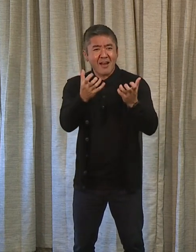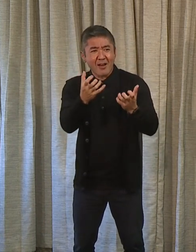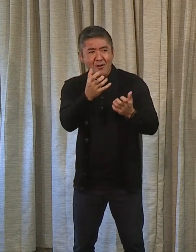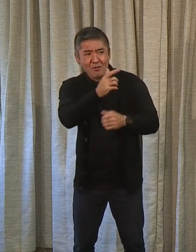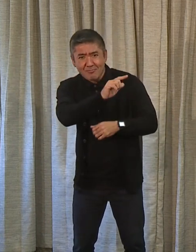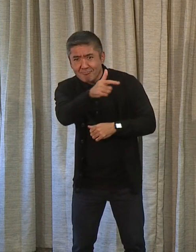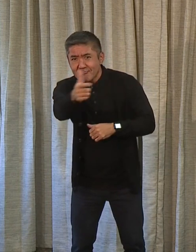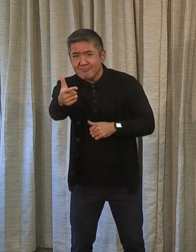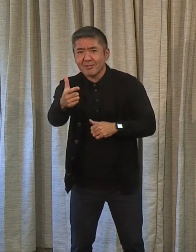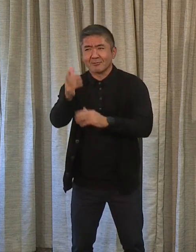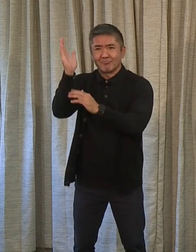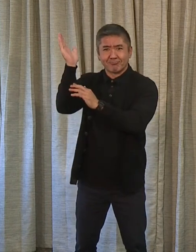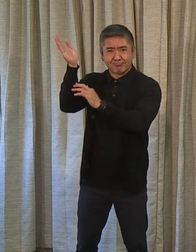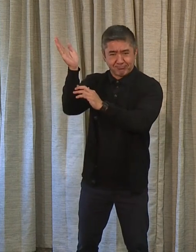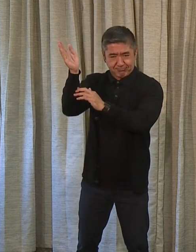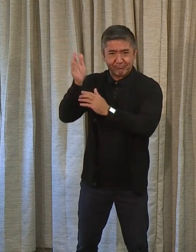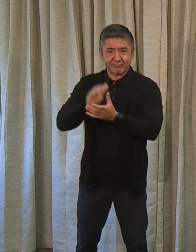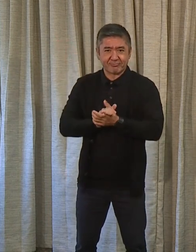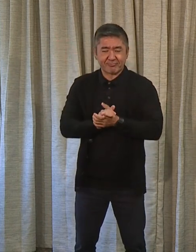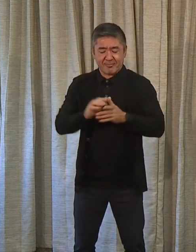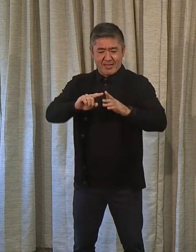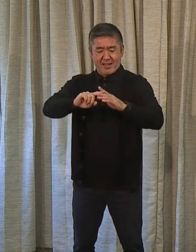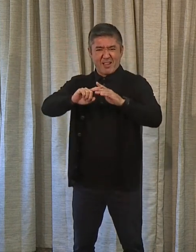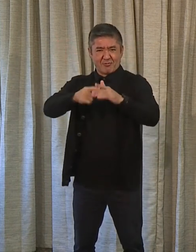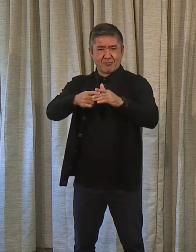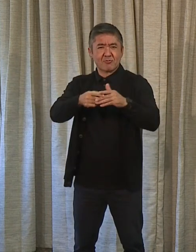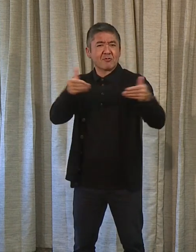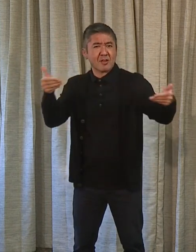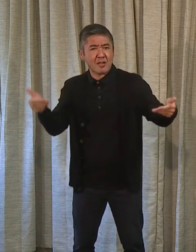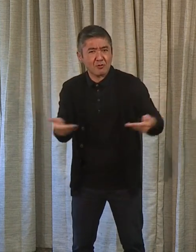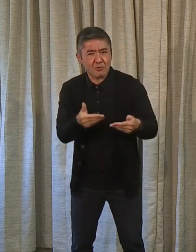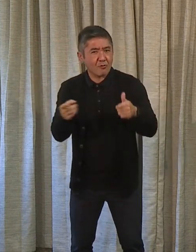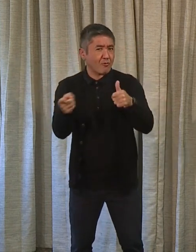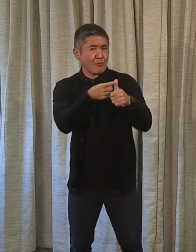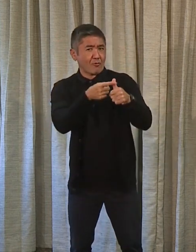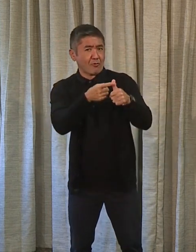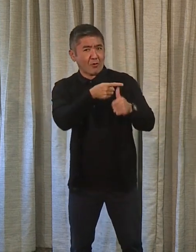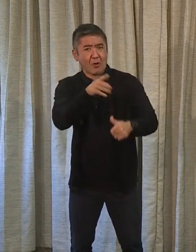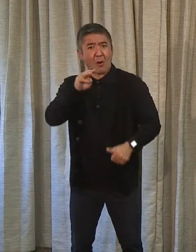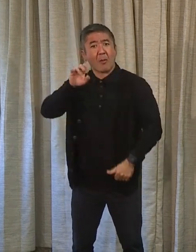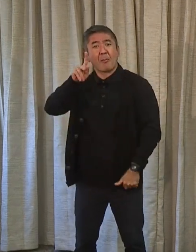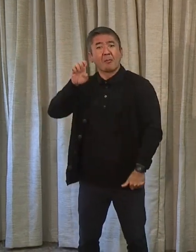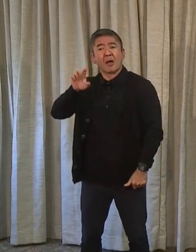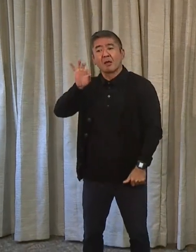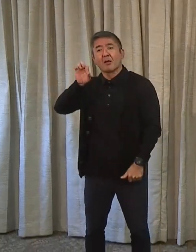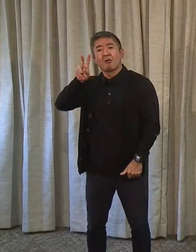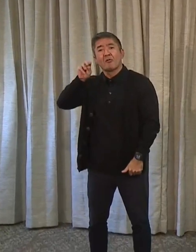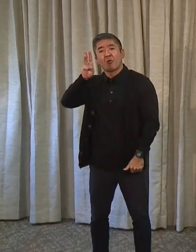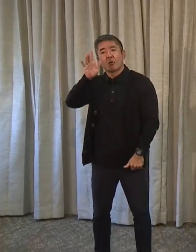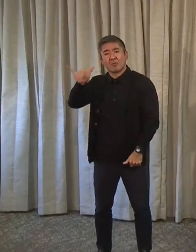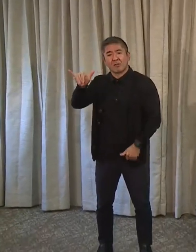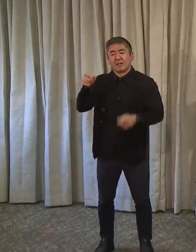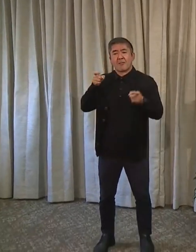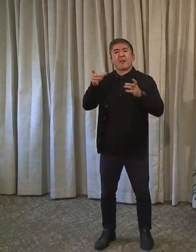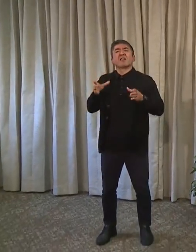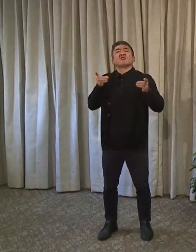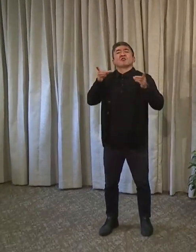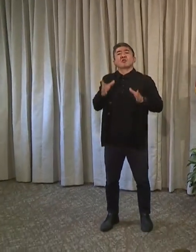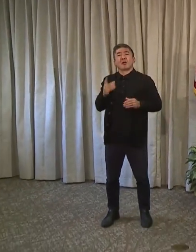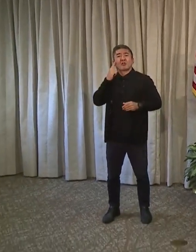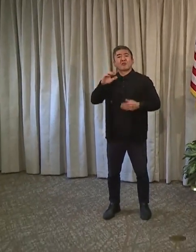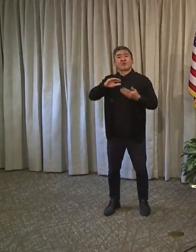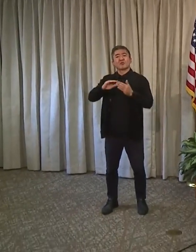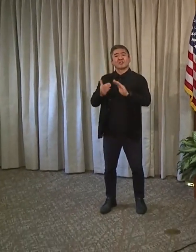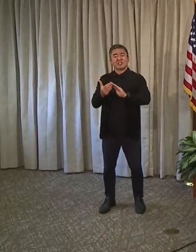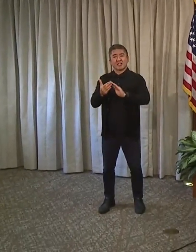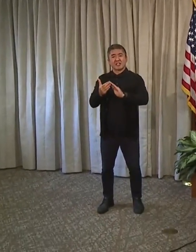when we get into our capital plan. But I would like to start off by introducing, first and foremost, Mike Formby, managing director of the city. And